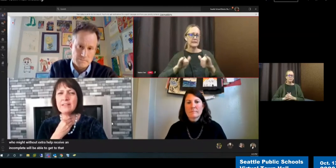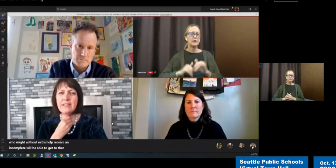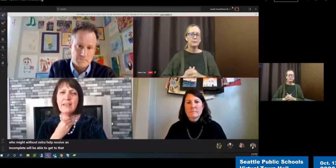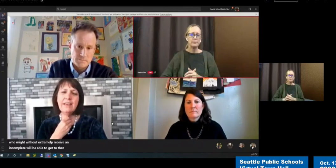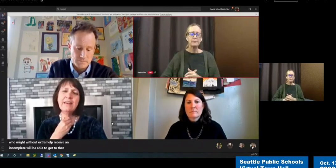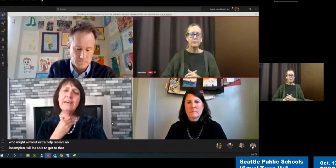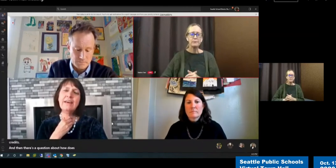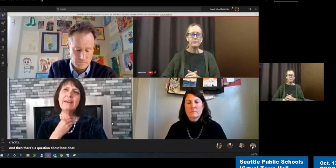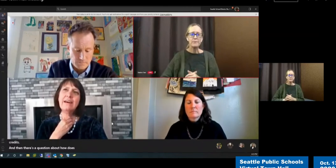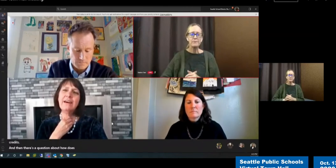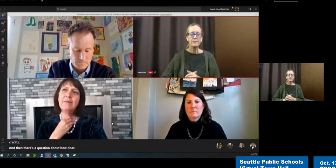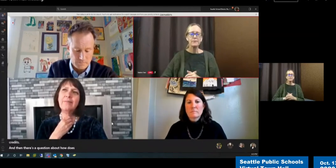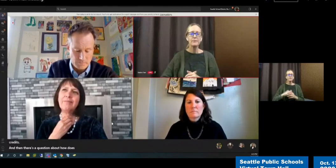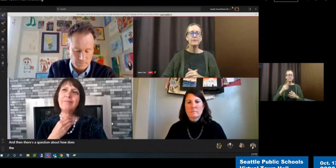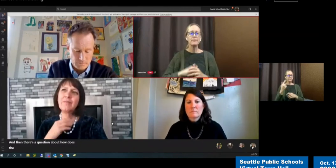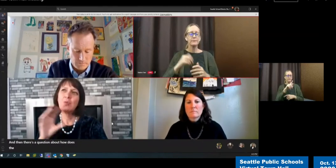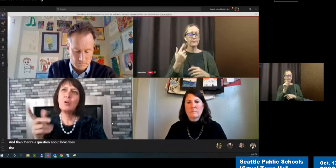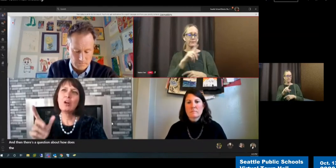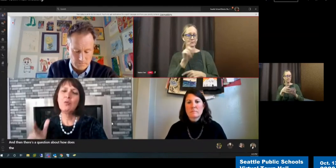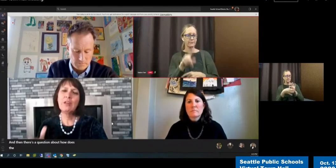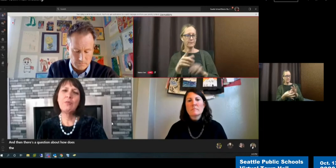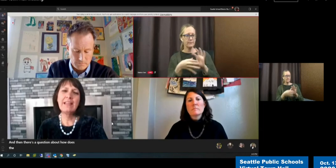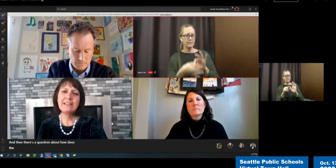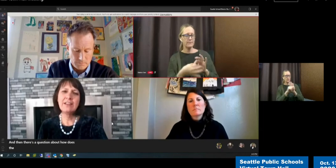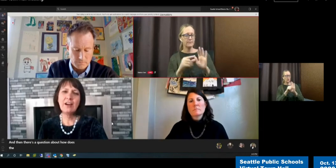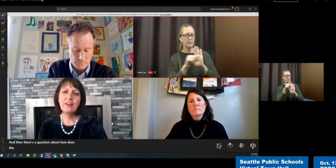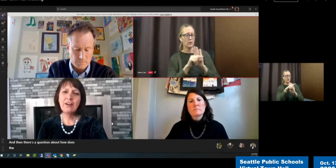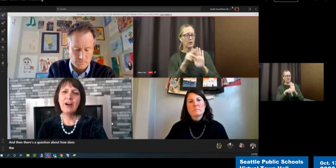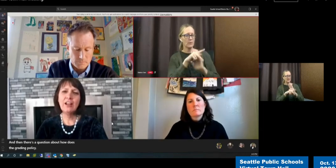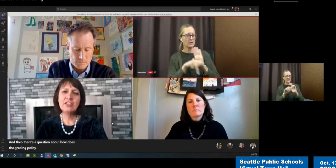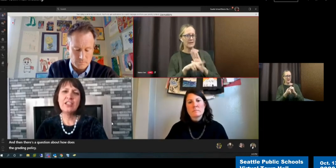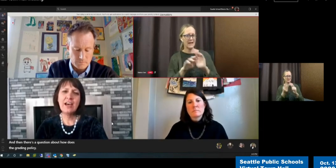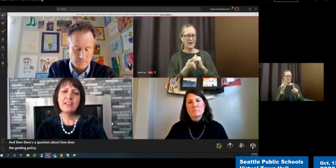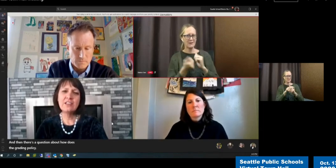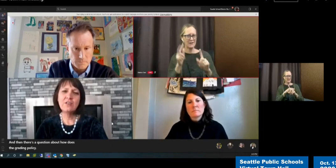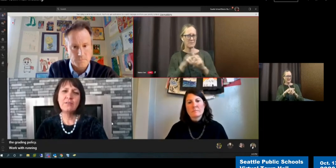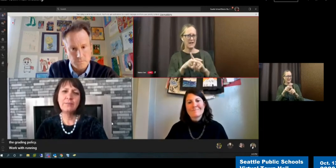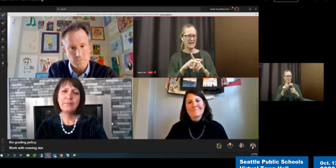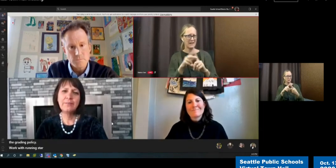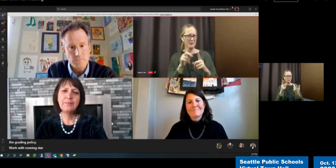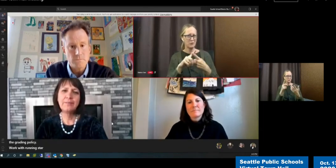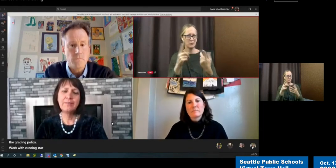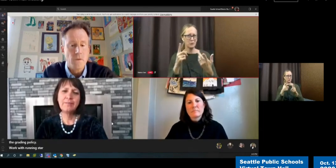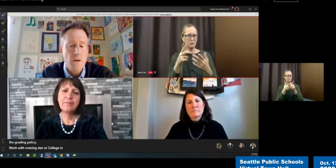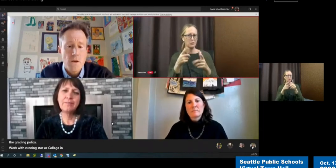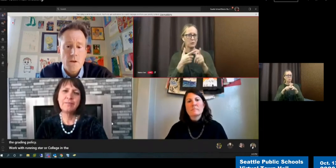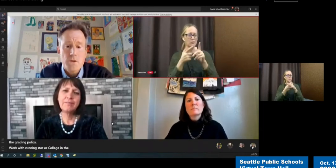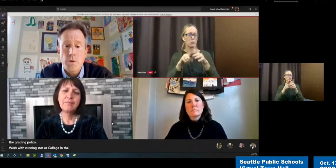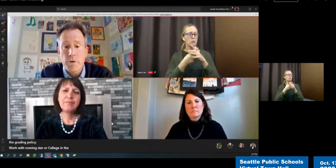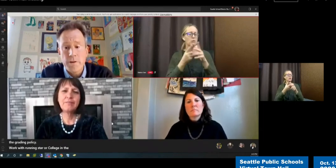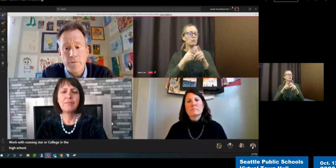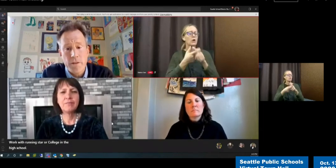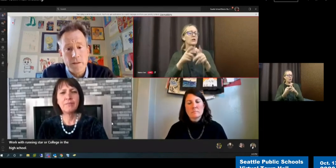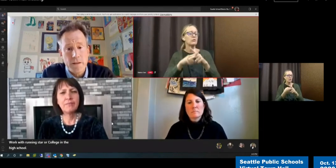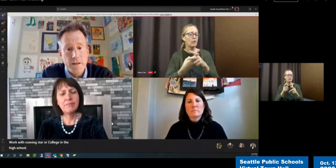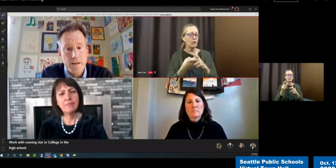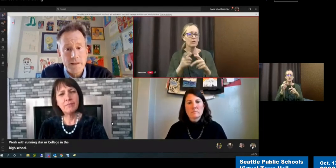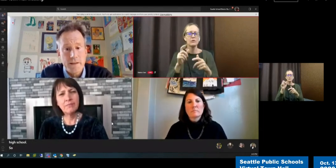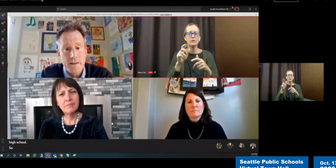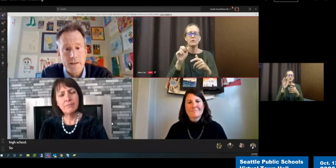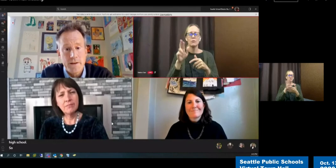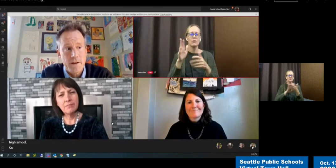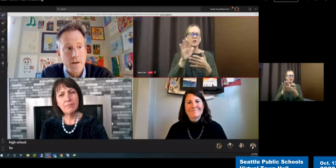policy work with Running Start or college in the high school? So in brief, the,